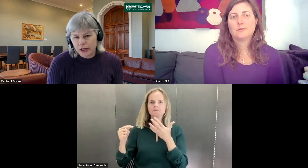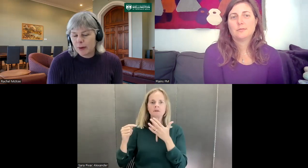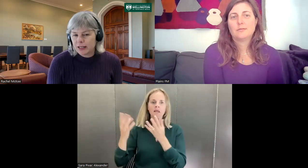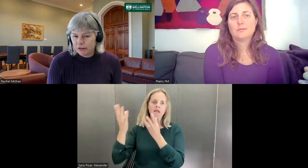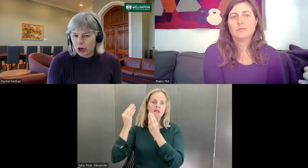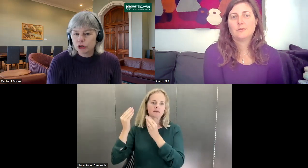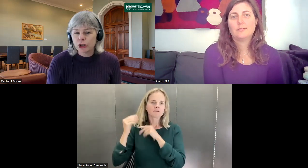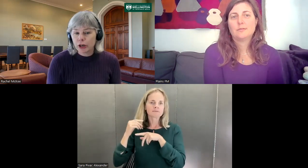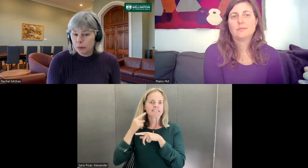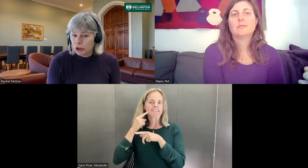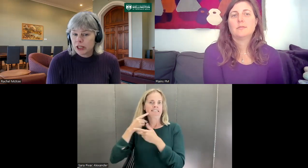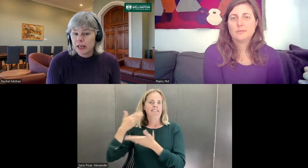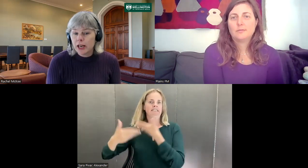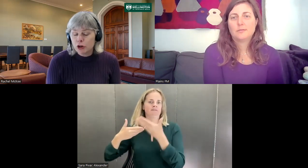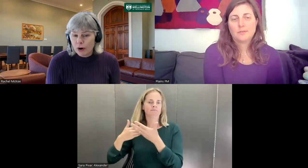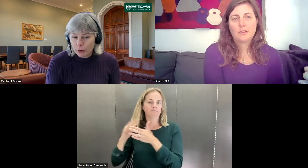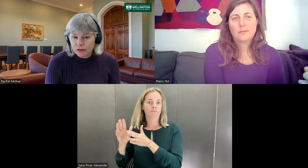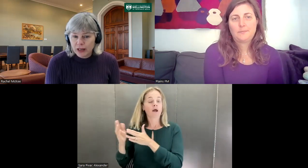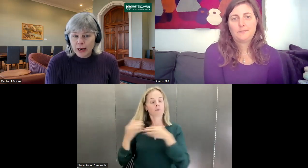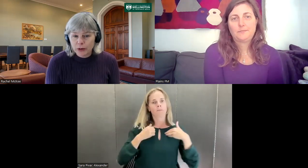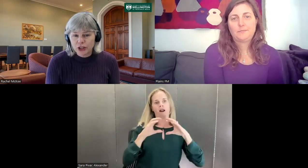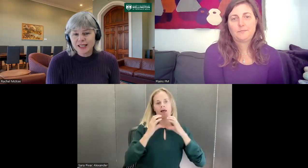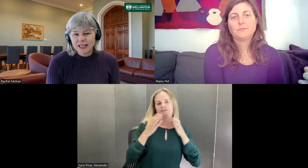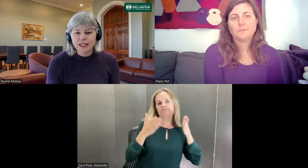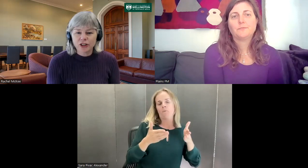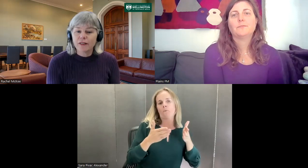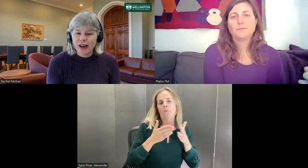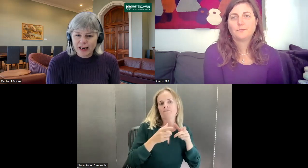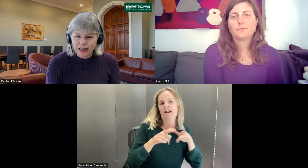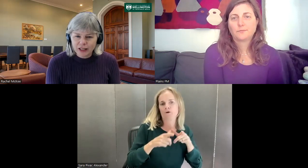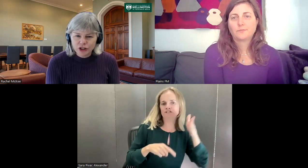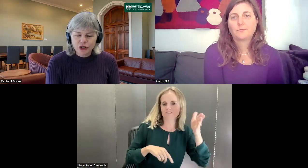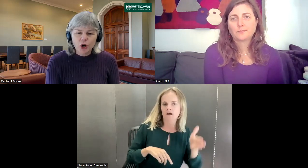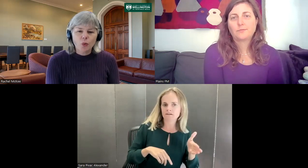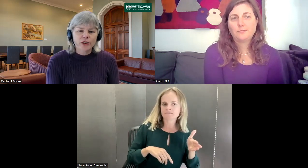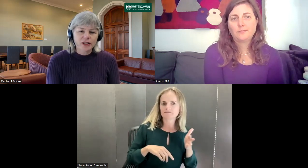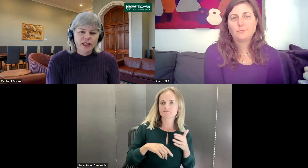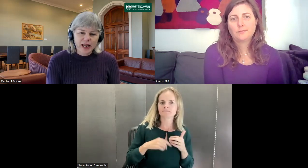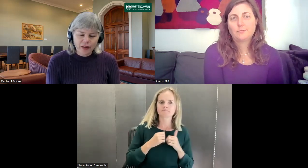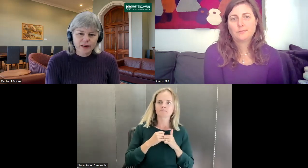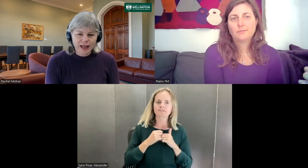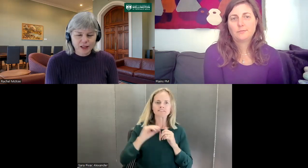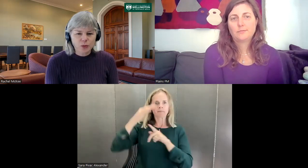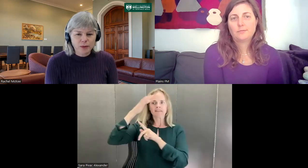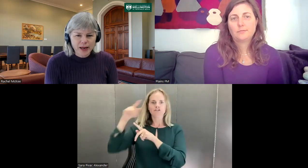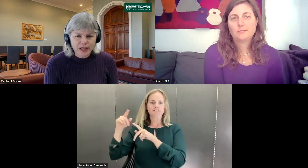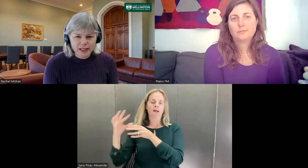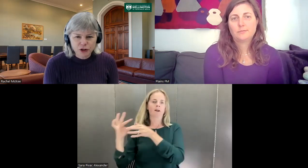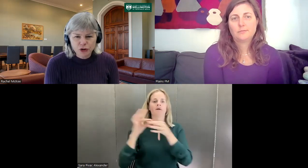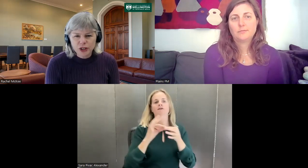about deaf culture and community grammar of the language and it's easier to convey in English, whereas the other classes with me and deaf tutors